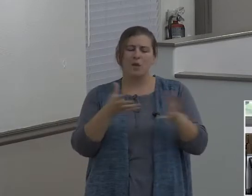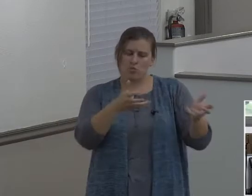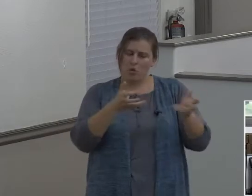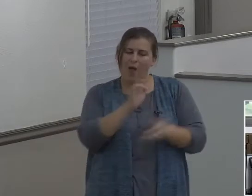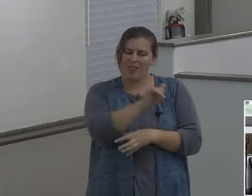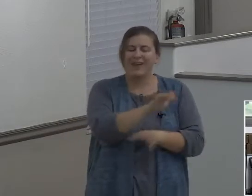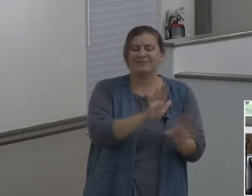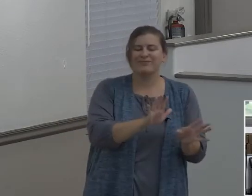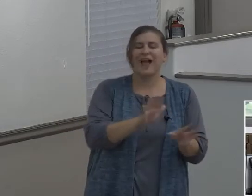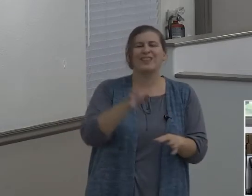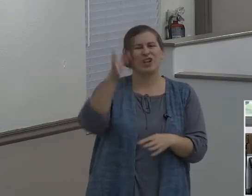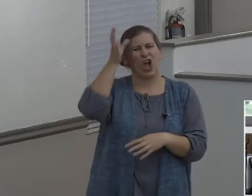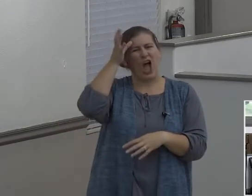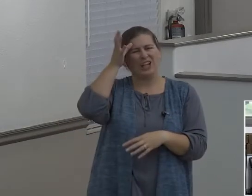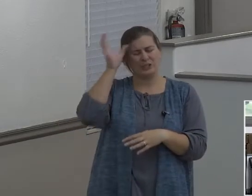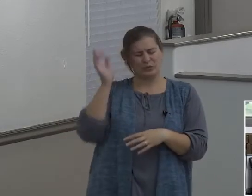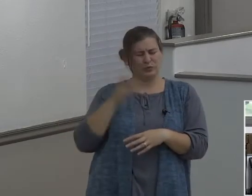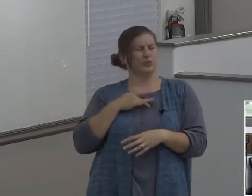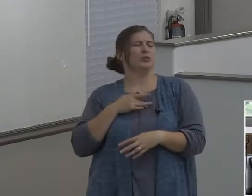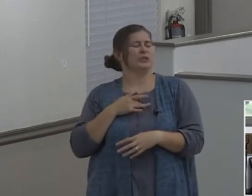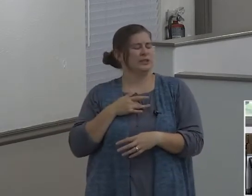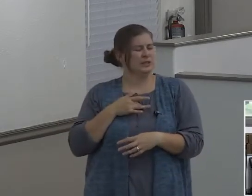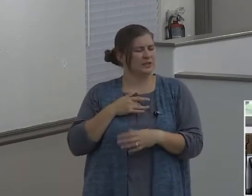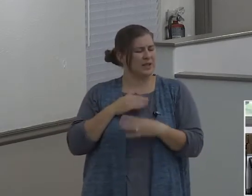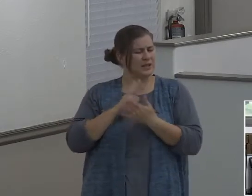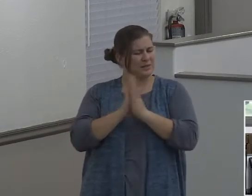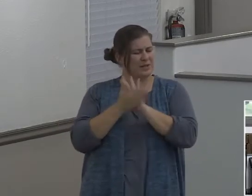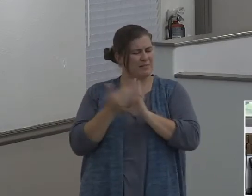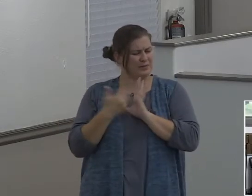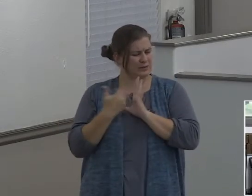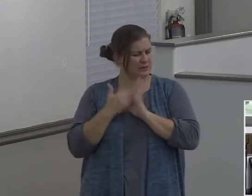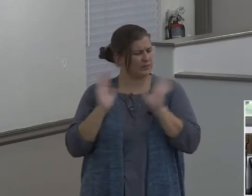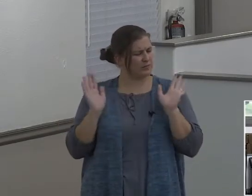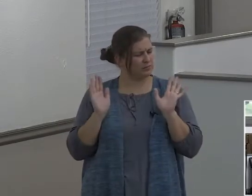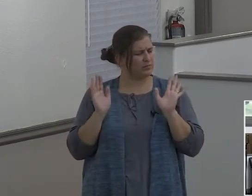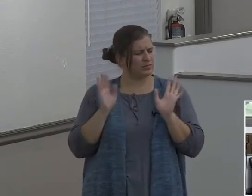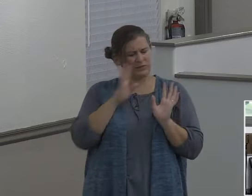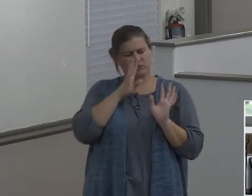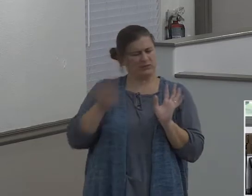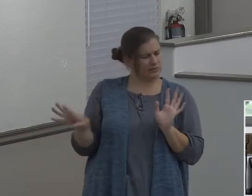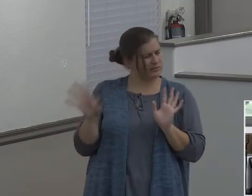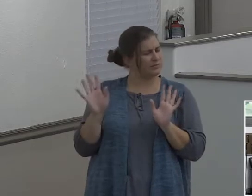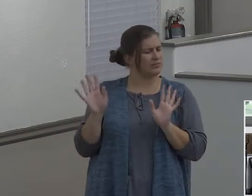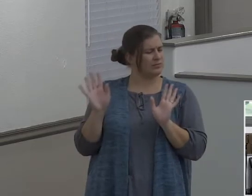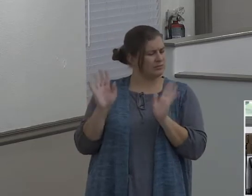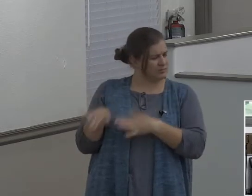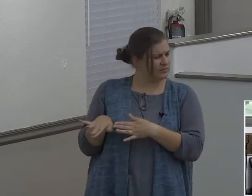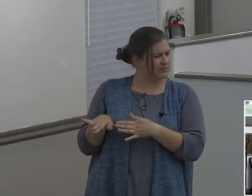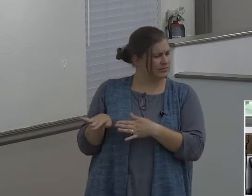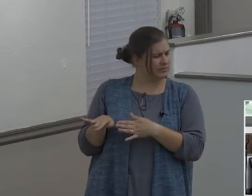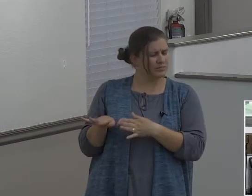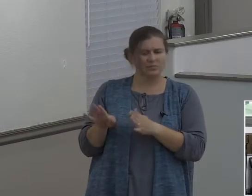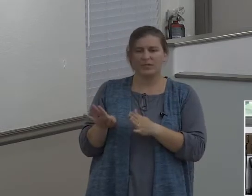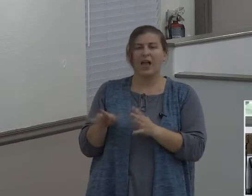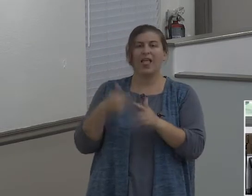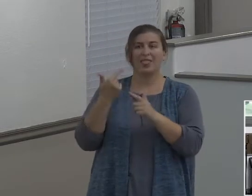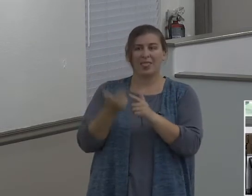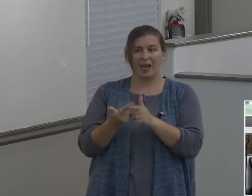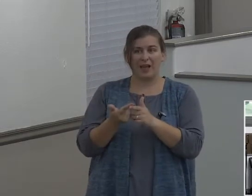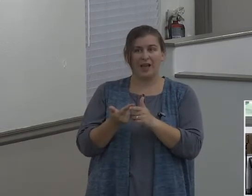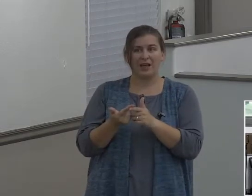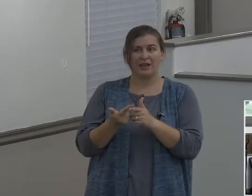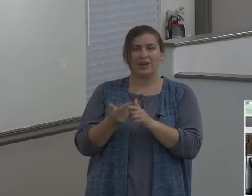pangs them a little bit, and they get irritated, and they just find, I'm not going to listen to that anymore. And eventually, you know what, a Christian even